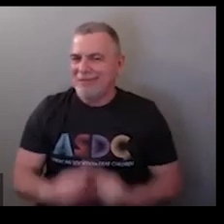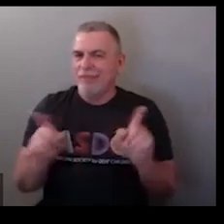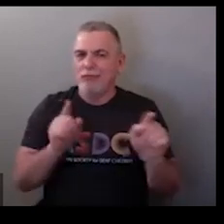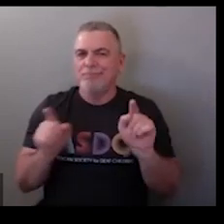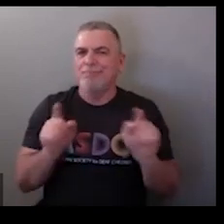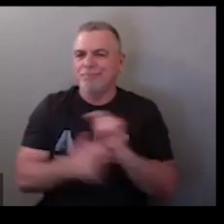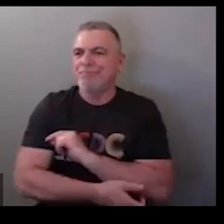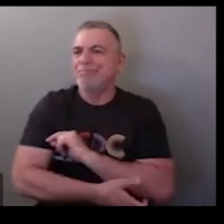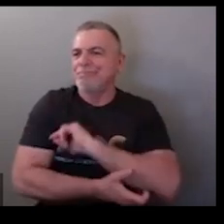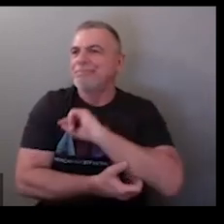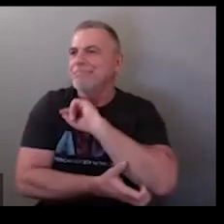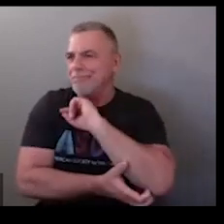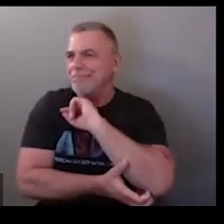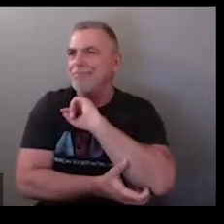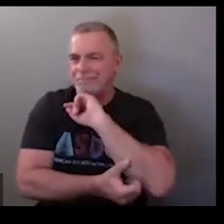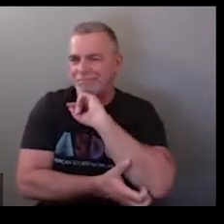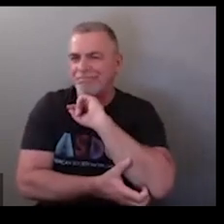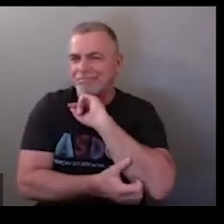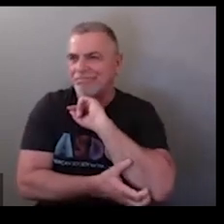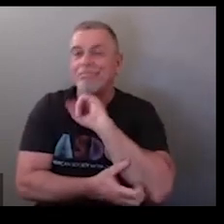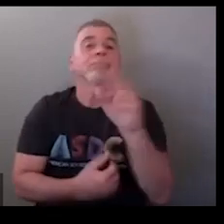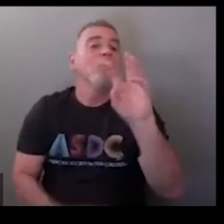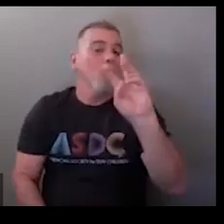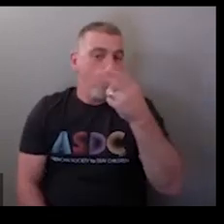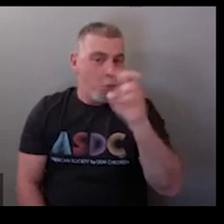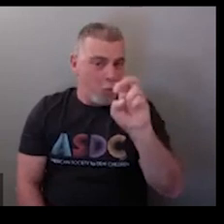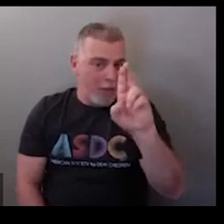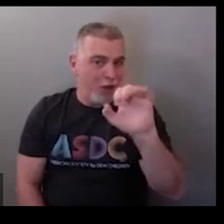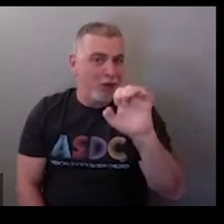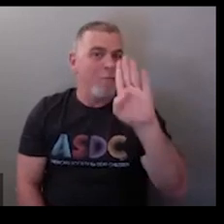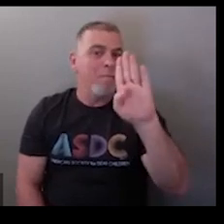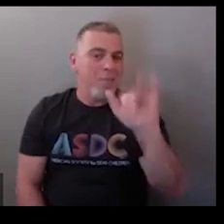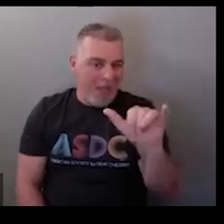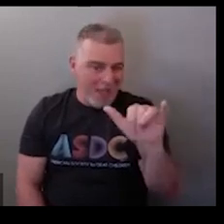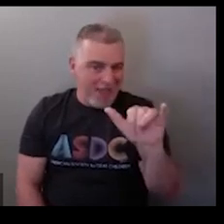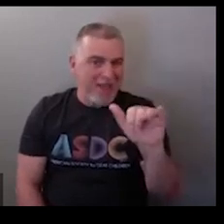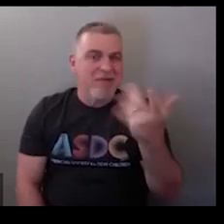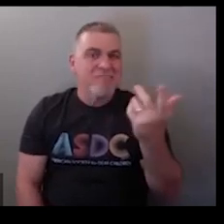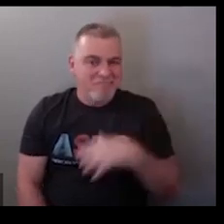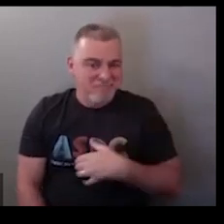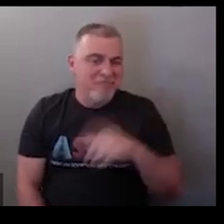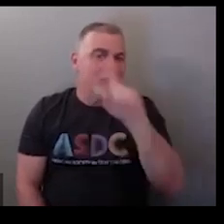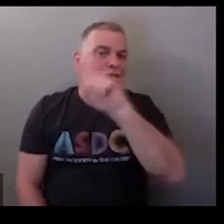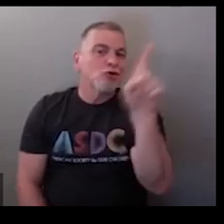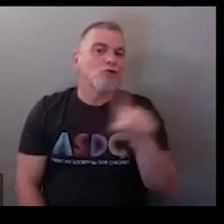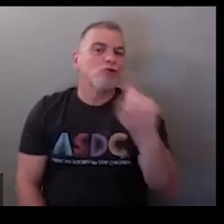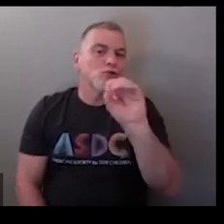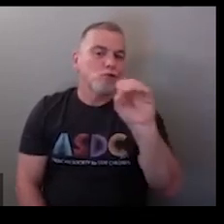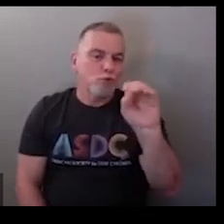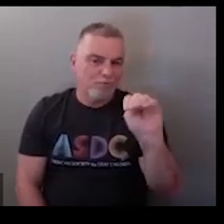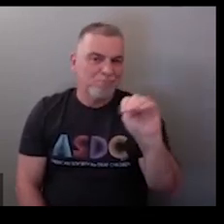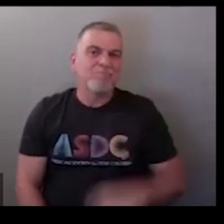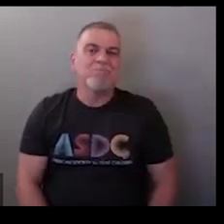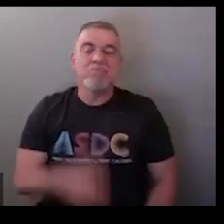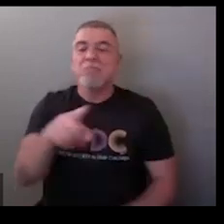it's zoom if it's google if it's whereby and then this references you know connecting with somebody online